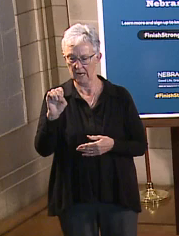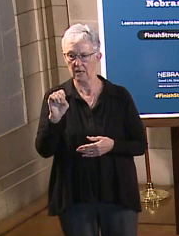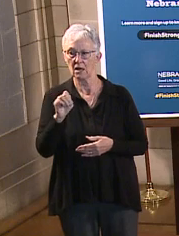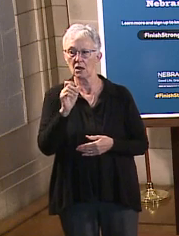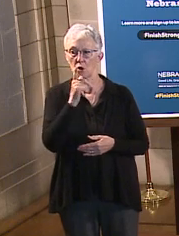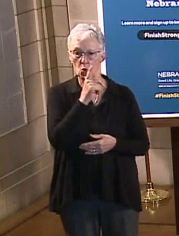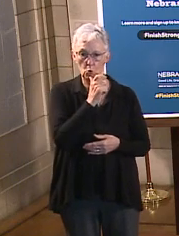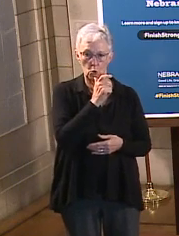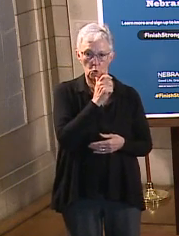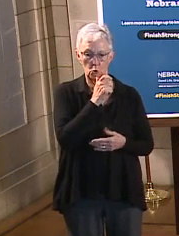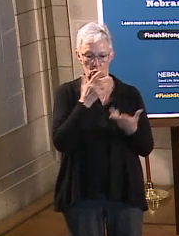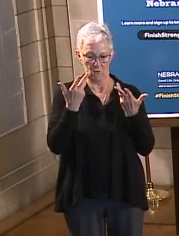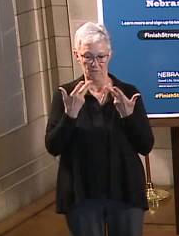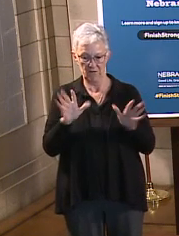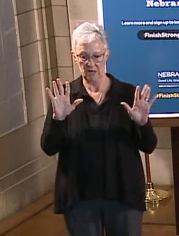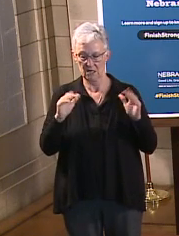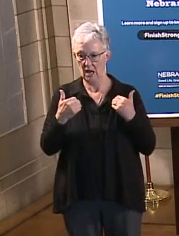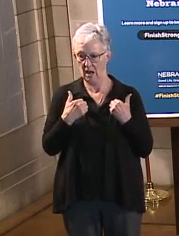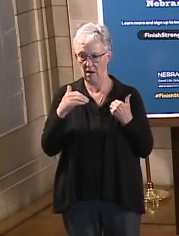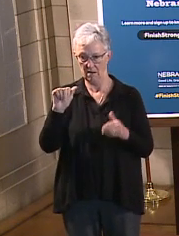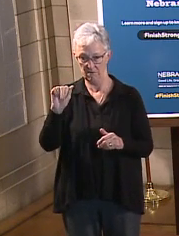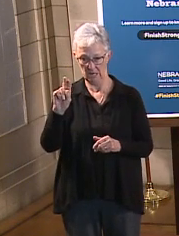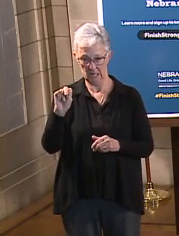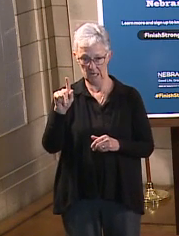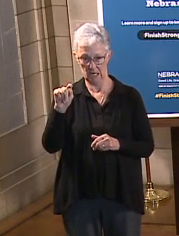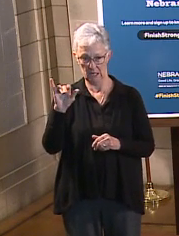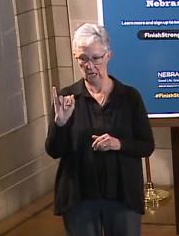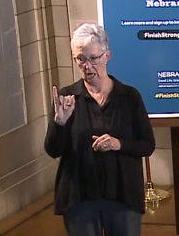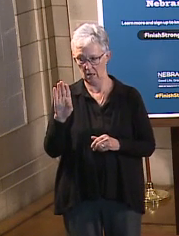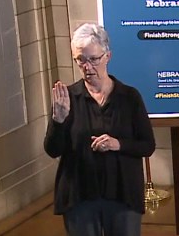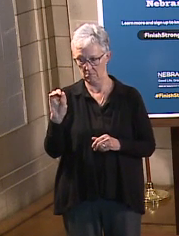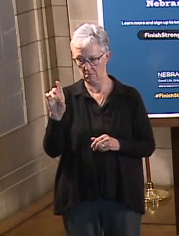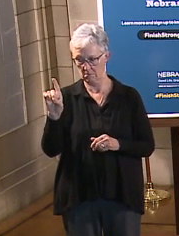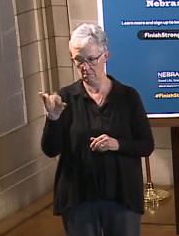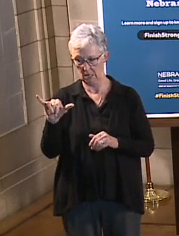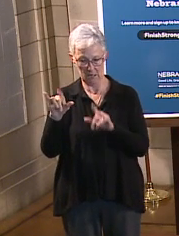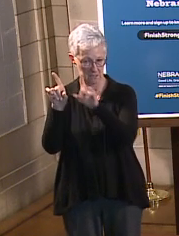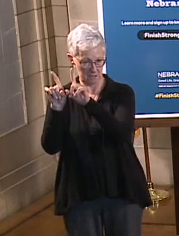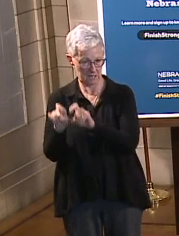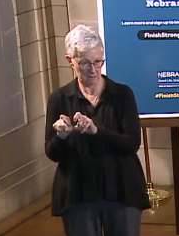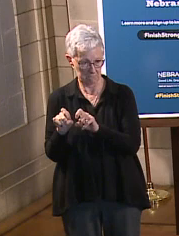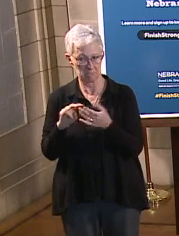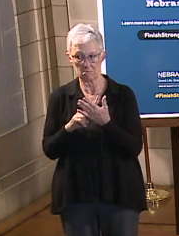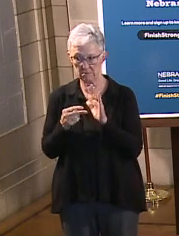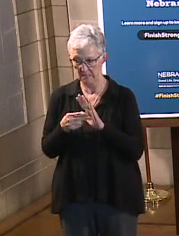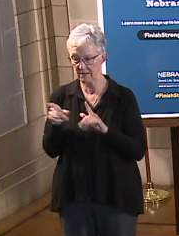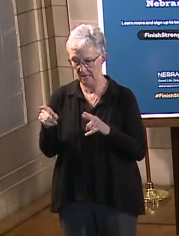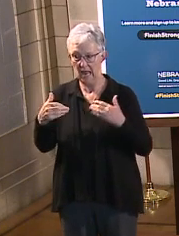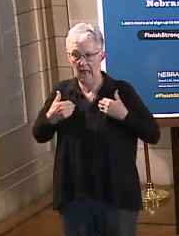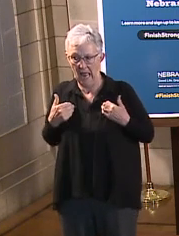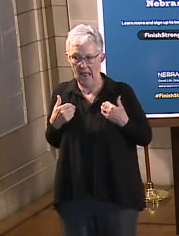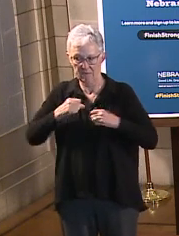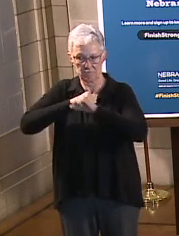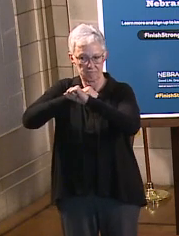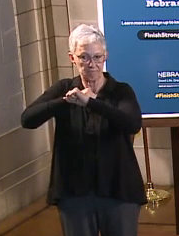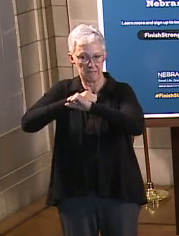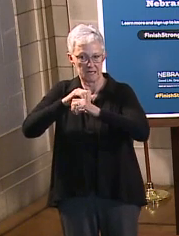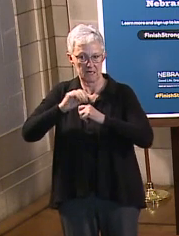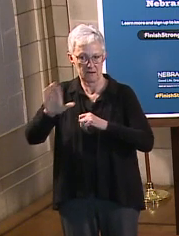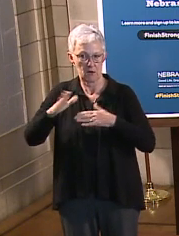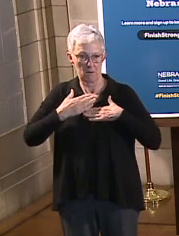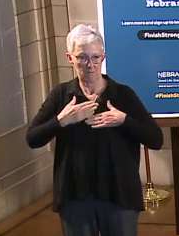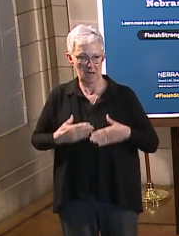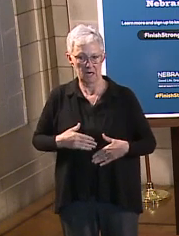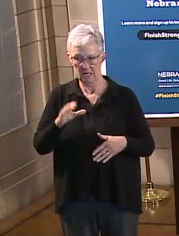antibody tests. So those that have a positive antibody test that is an EUA